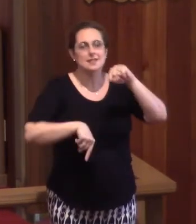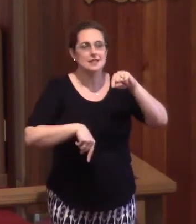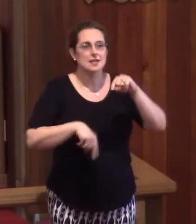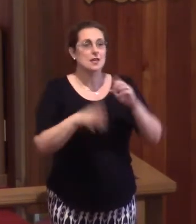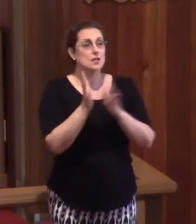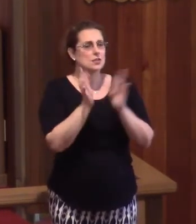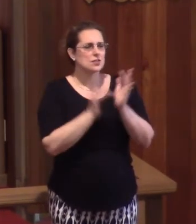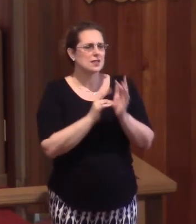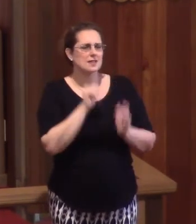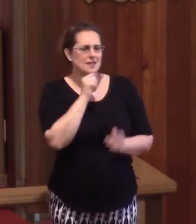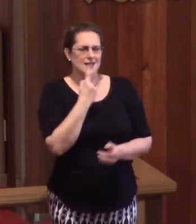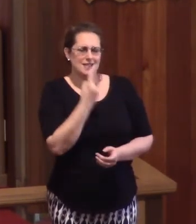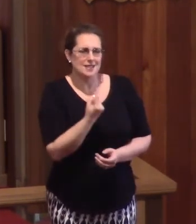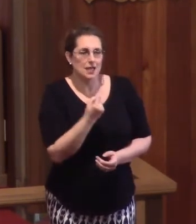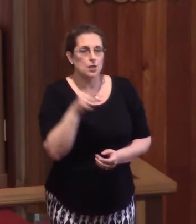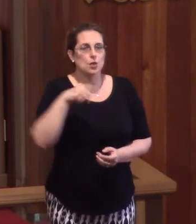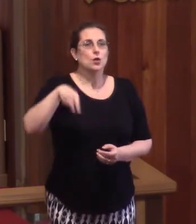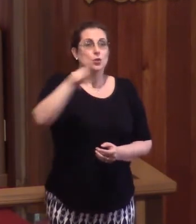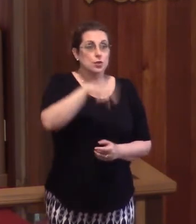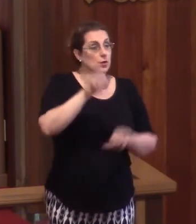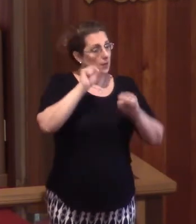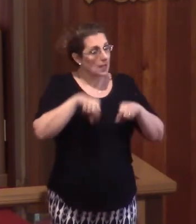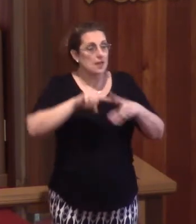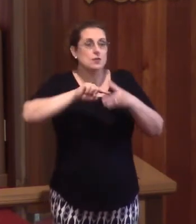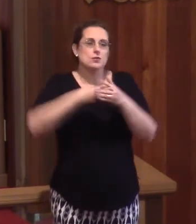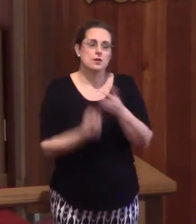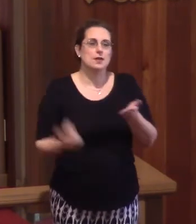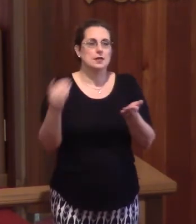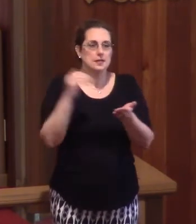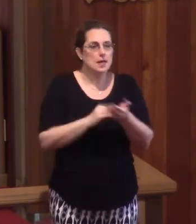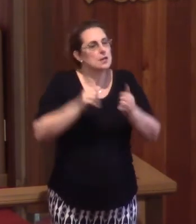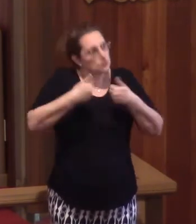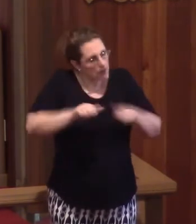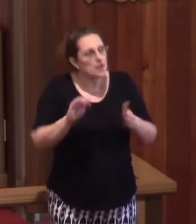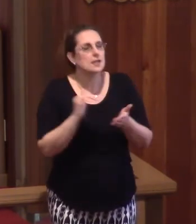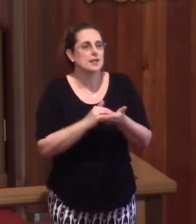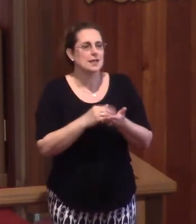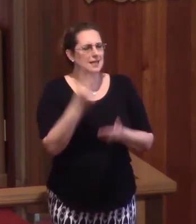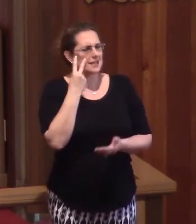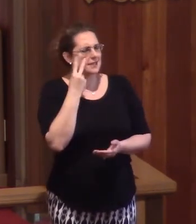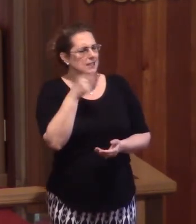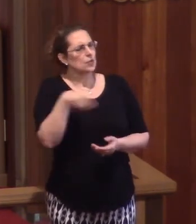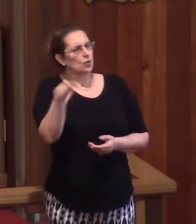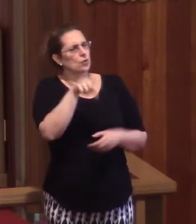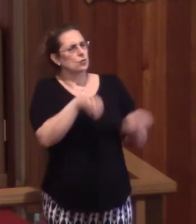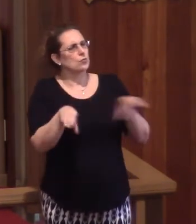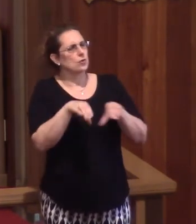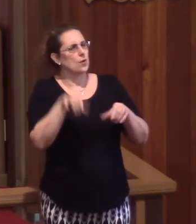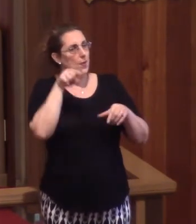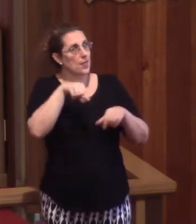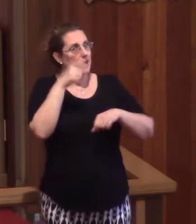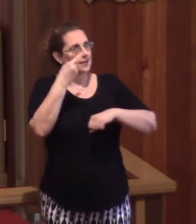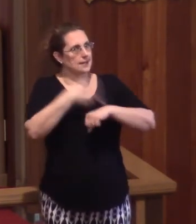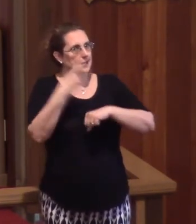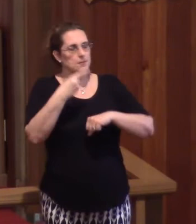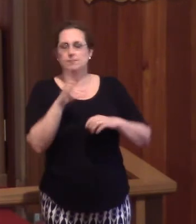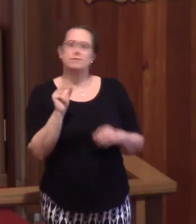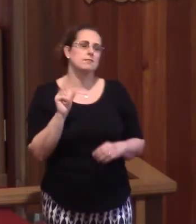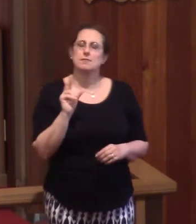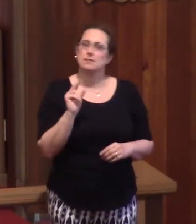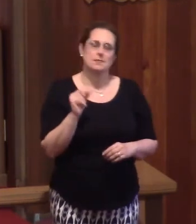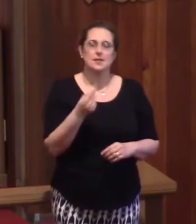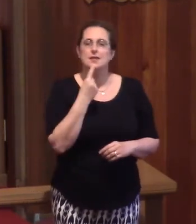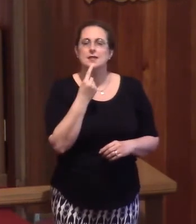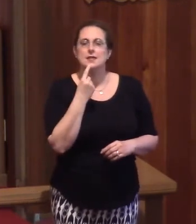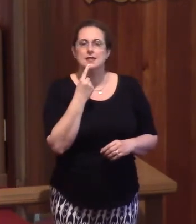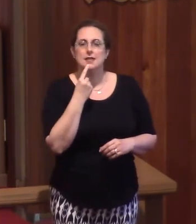Jesus didn't say, you get to start over and try again. Let's see how you do this time. No. For